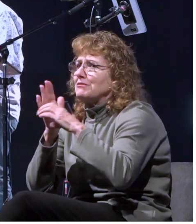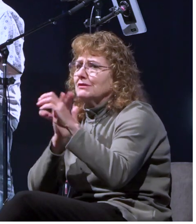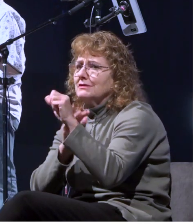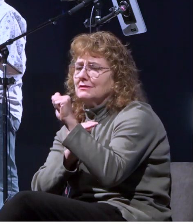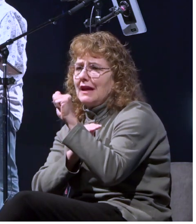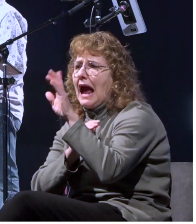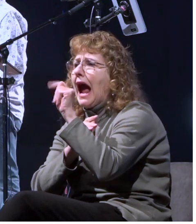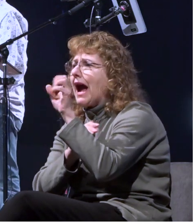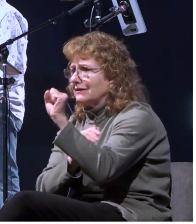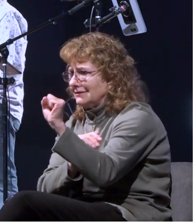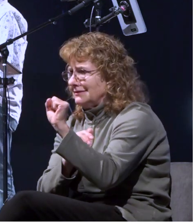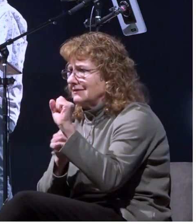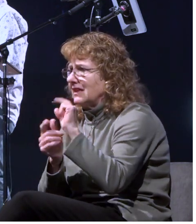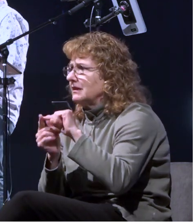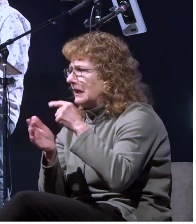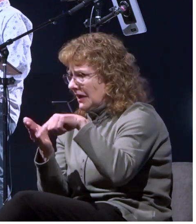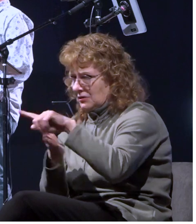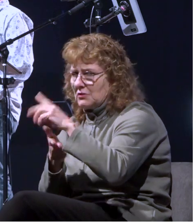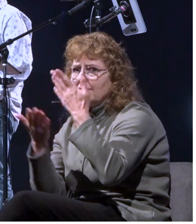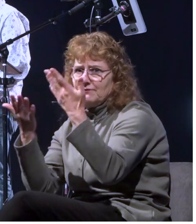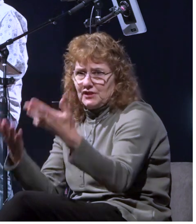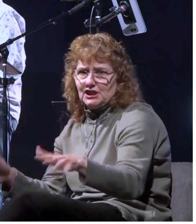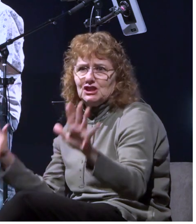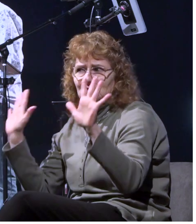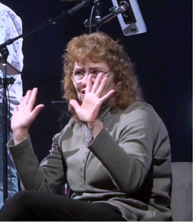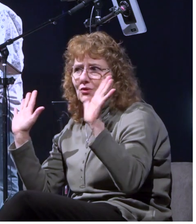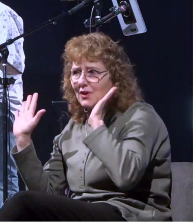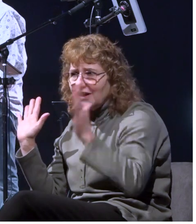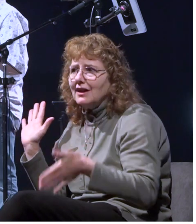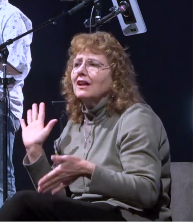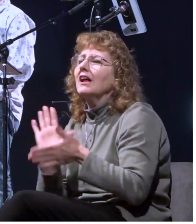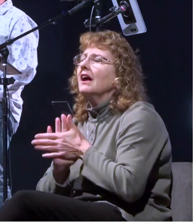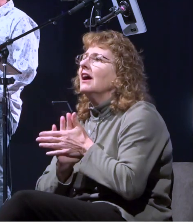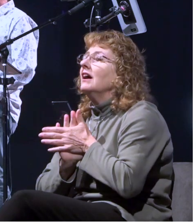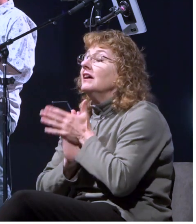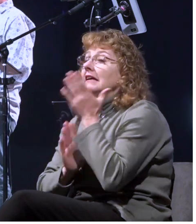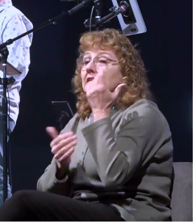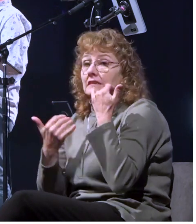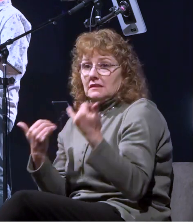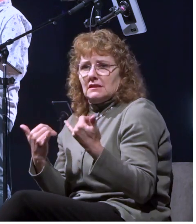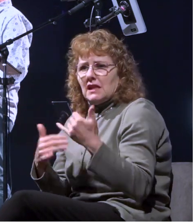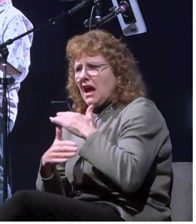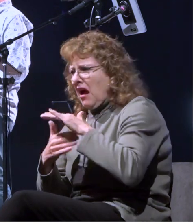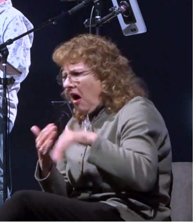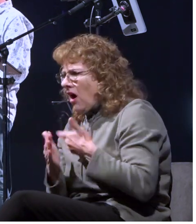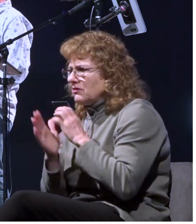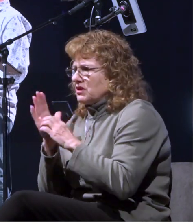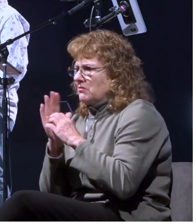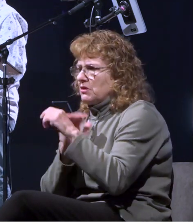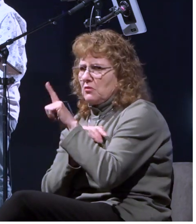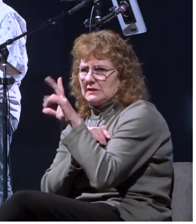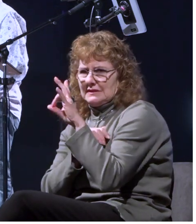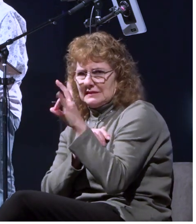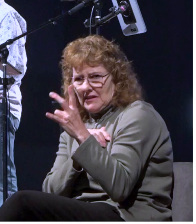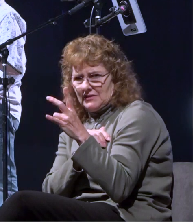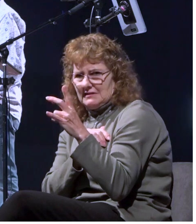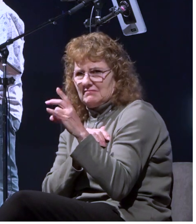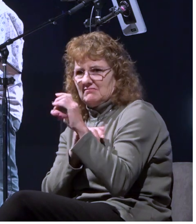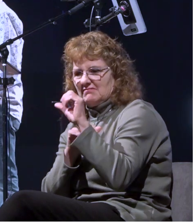we're gonna finish it next week um today we're gonna do all of chapter 27 in the first 10 verses of chapter